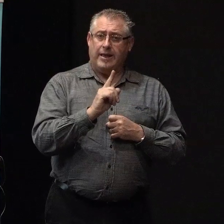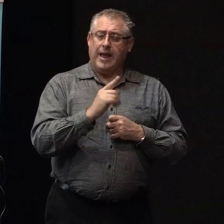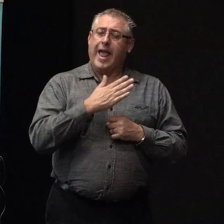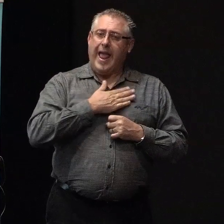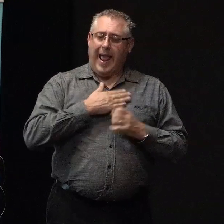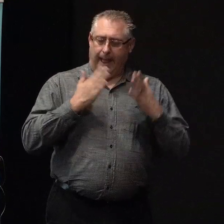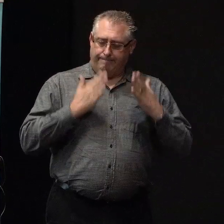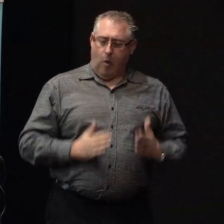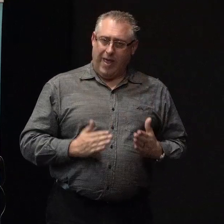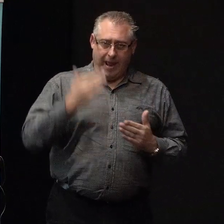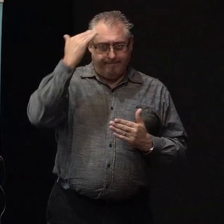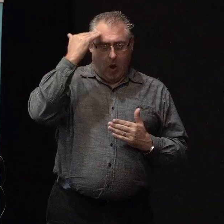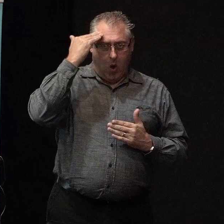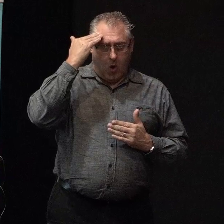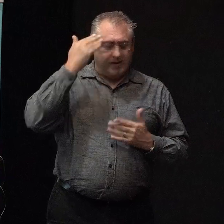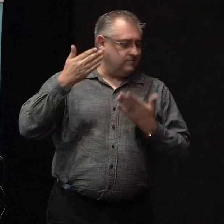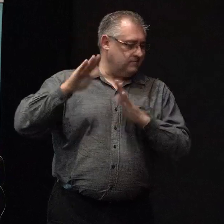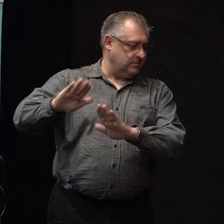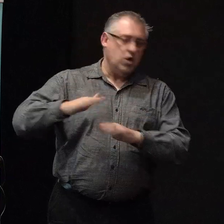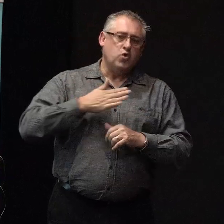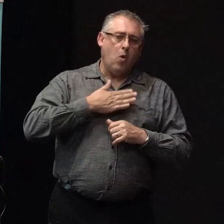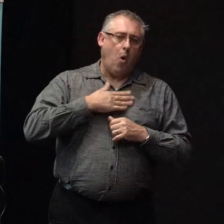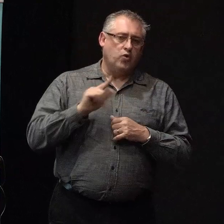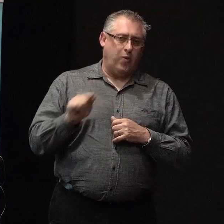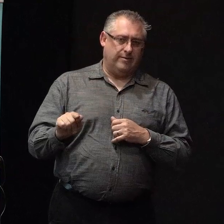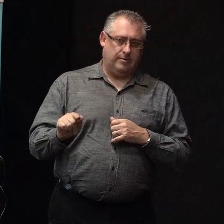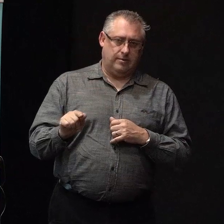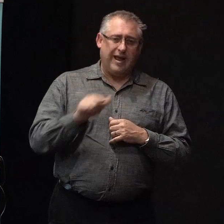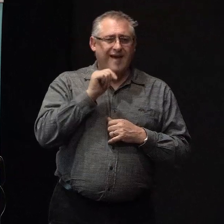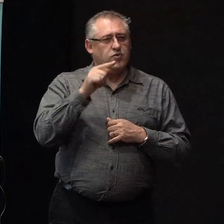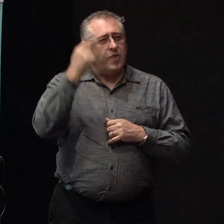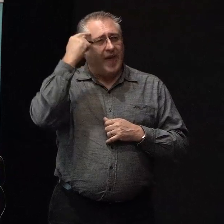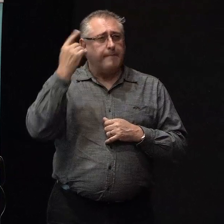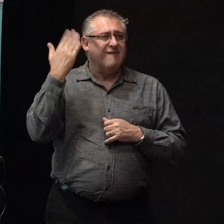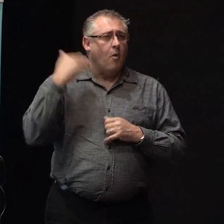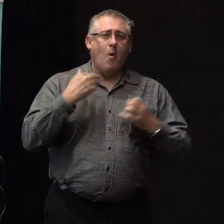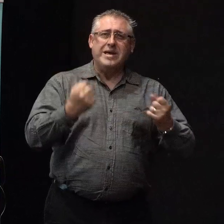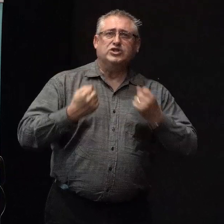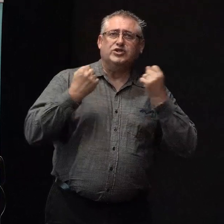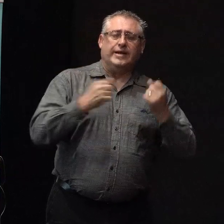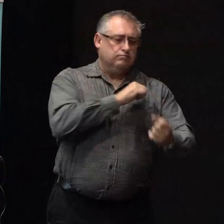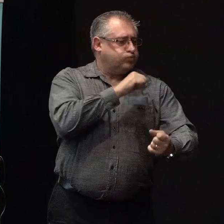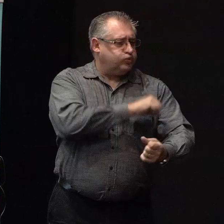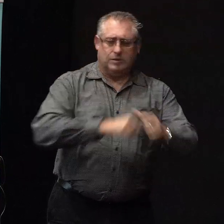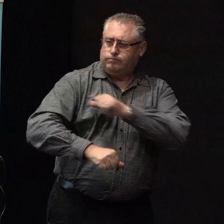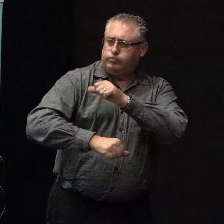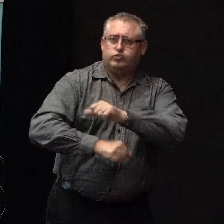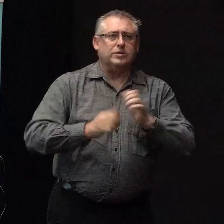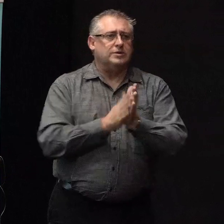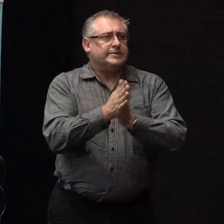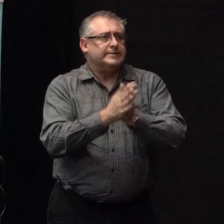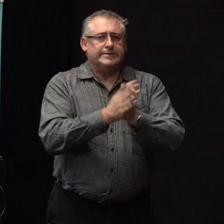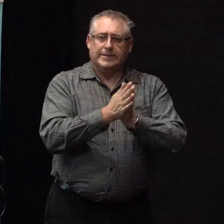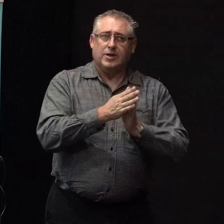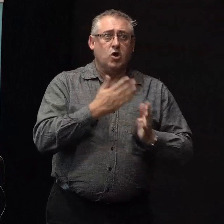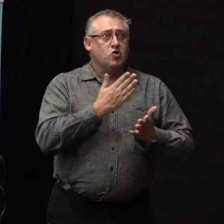our body and our mind really don't want to do it. So you think about some of the things that we used to have energy for or some of the things that we really would like to do,